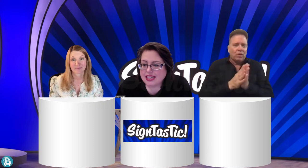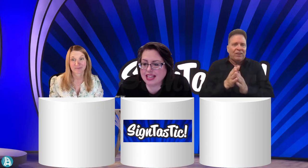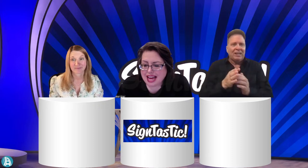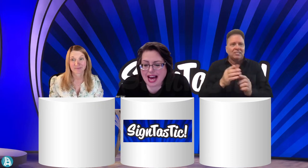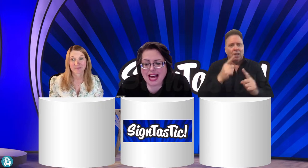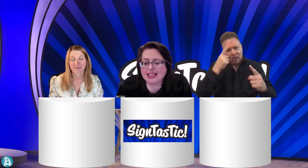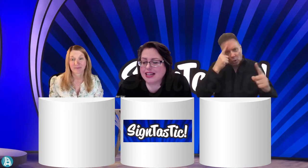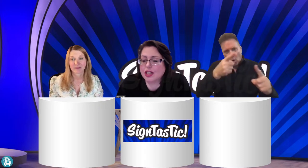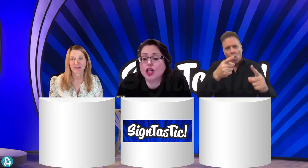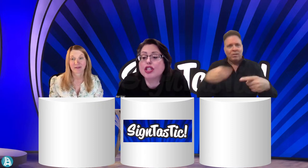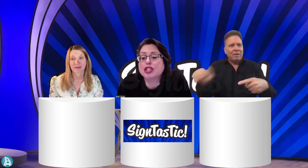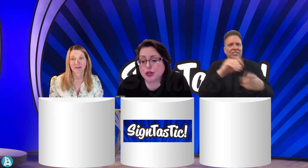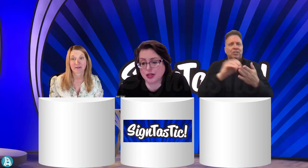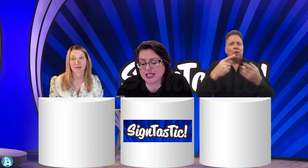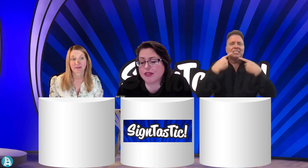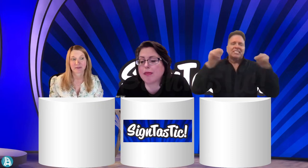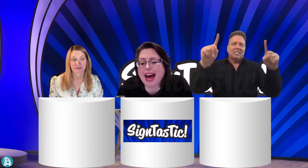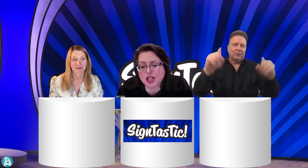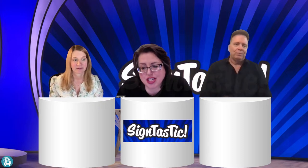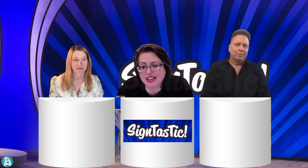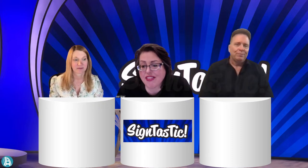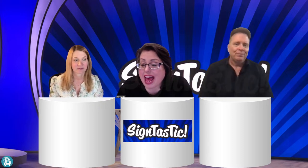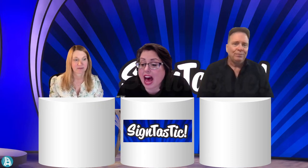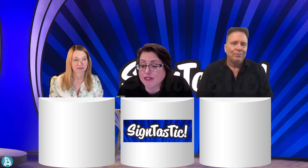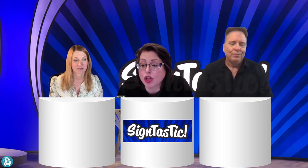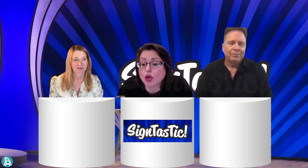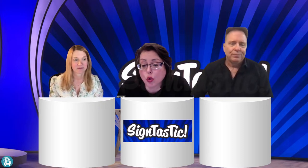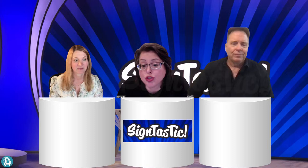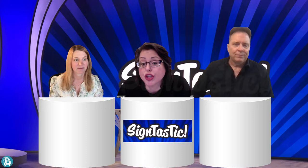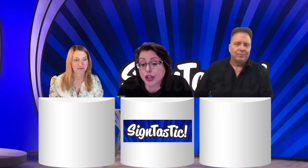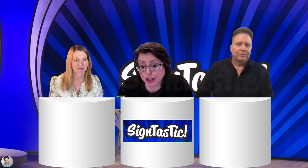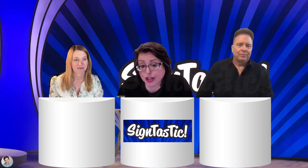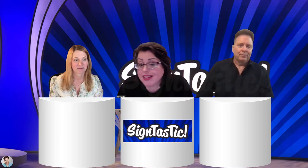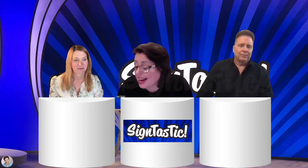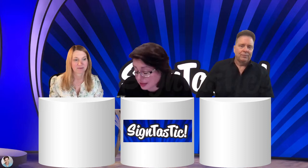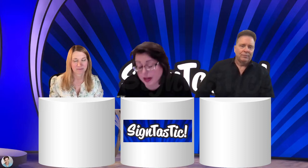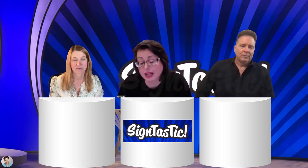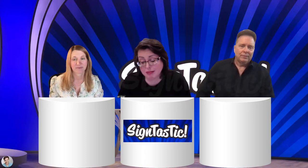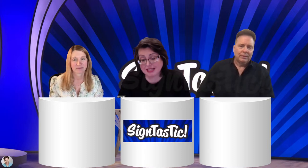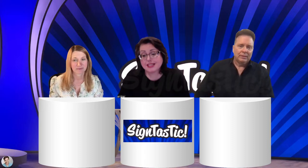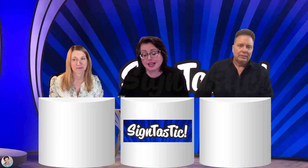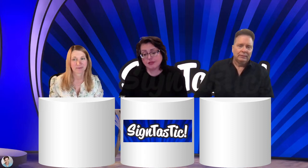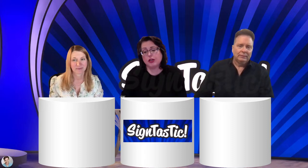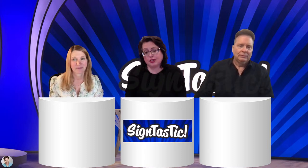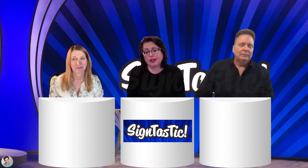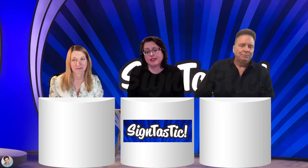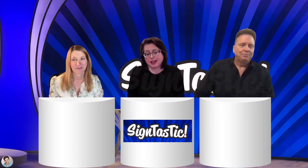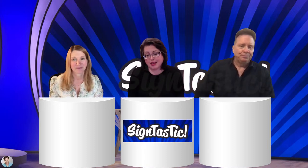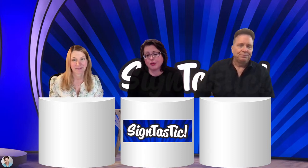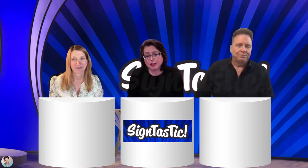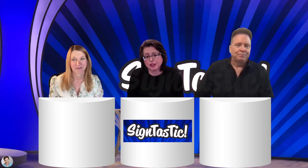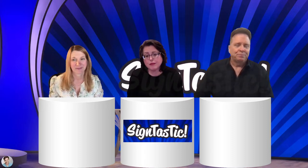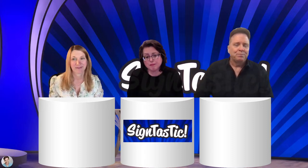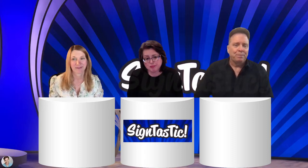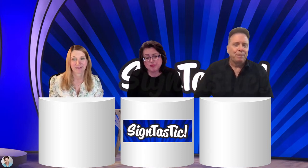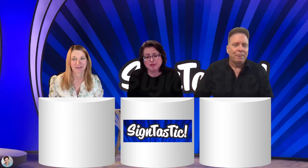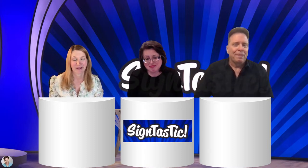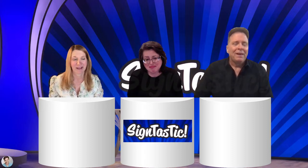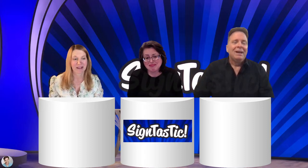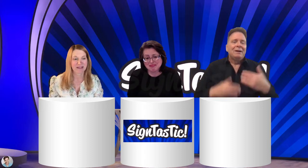that, a good student if they're passionate and they have a goal to learn. Anyone can be successful in learning sign language. And